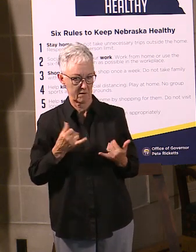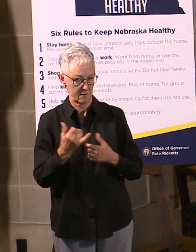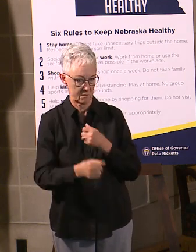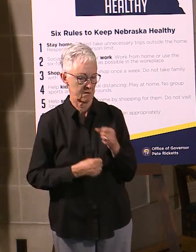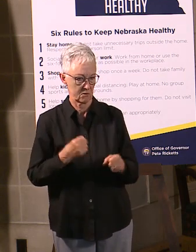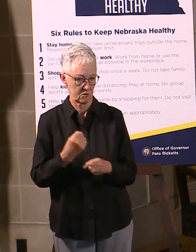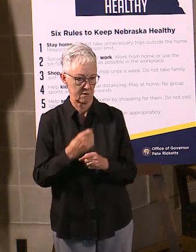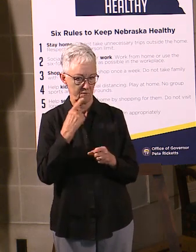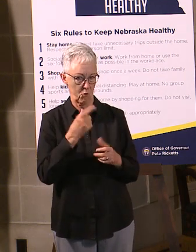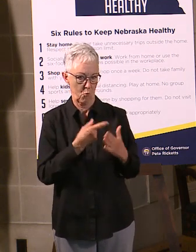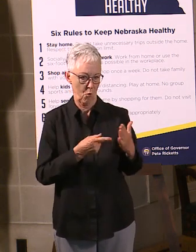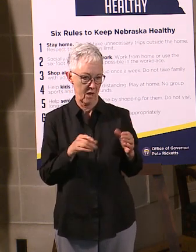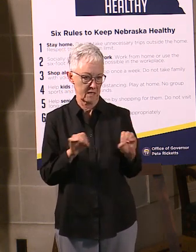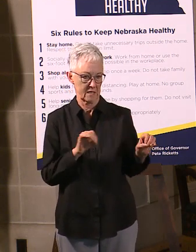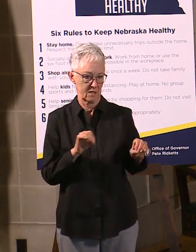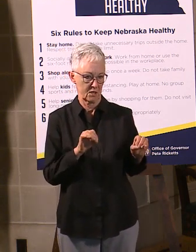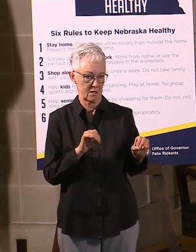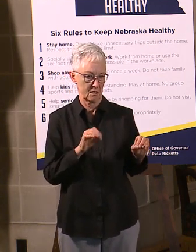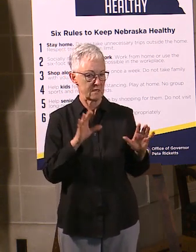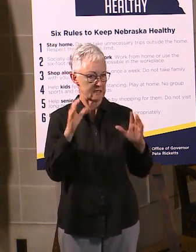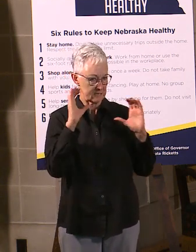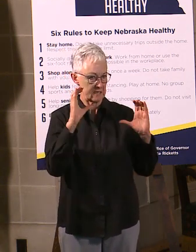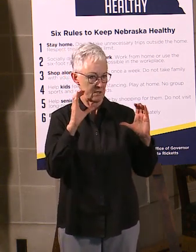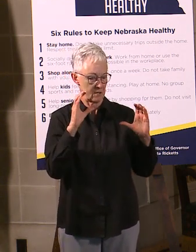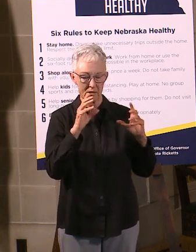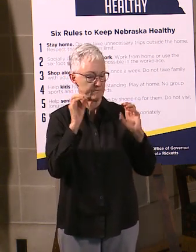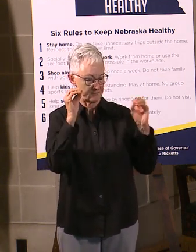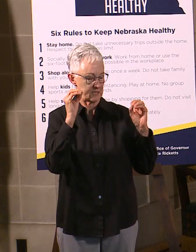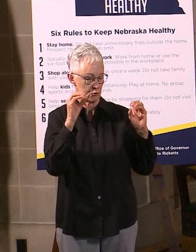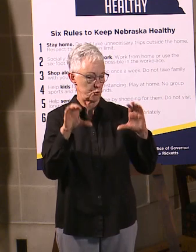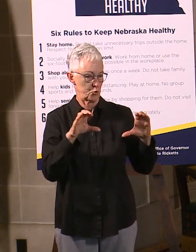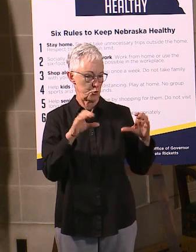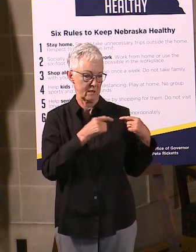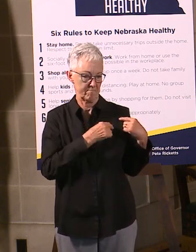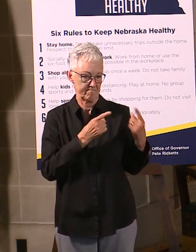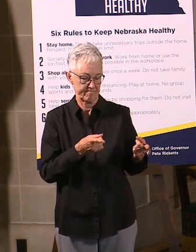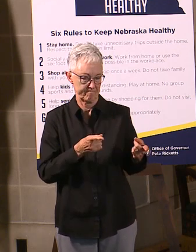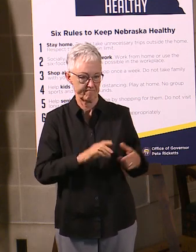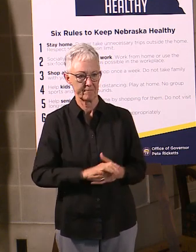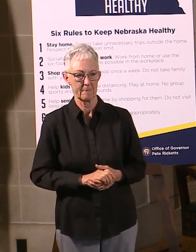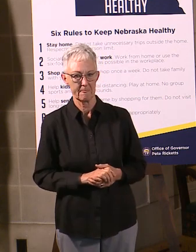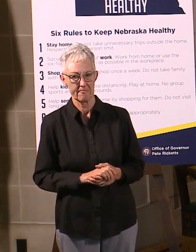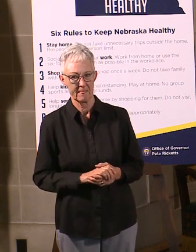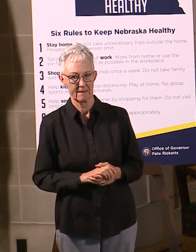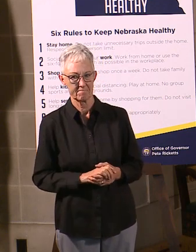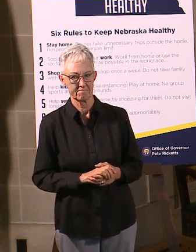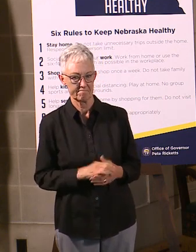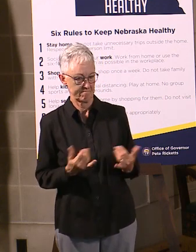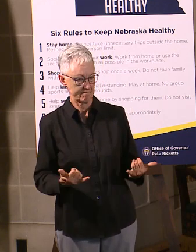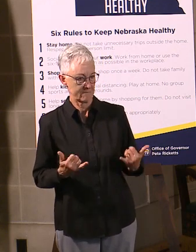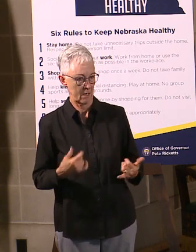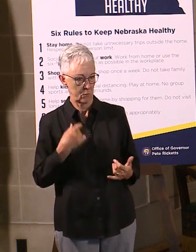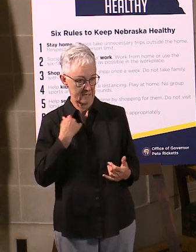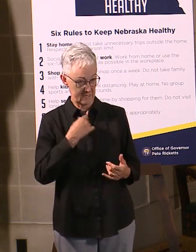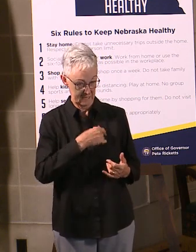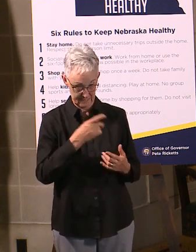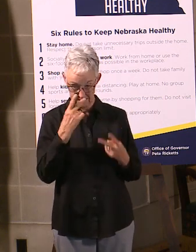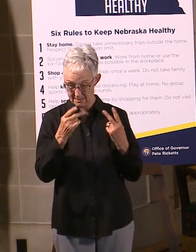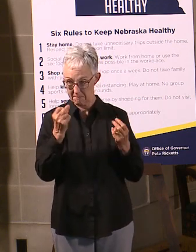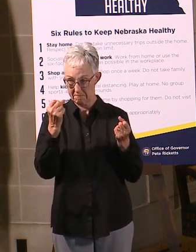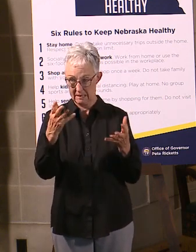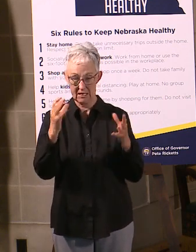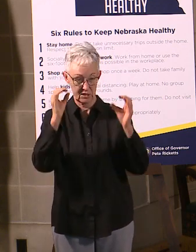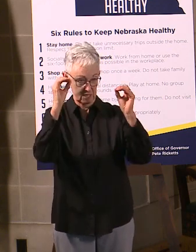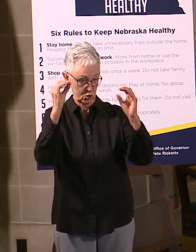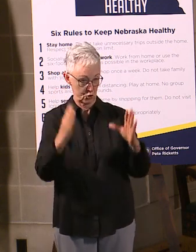teachers have been doing. And I would be remiss also not to kind of think of this in this moment where we're seeing many teachers retiring this year. And it's kind